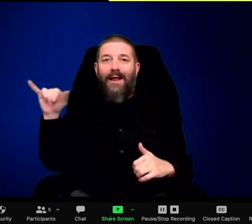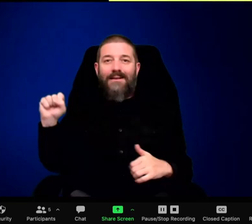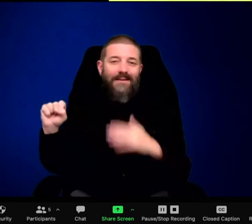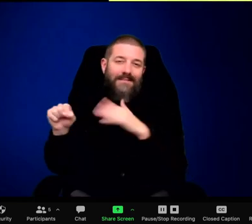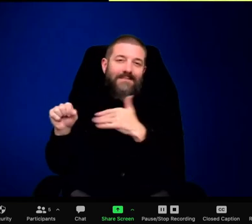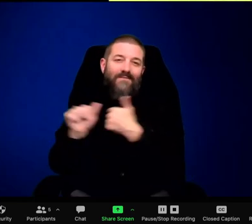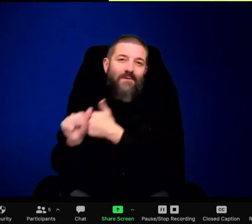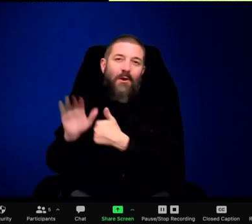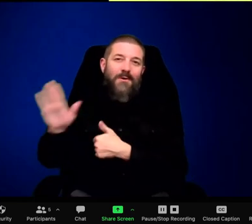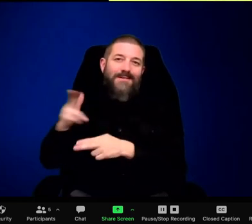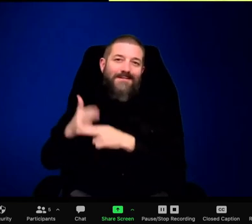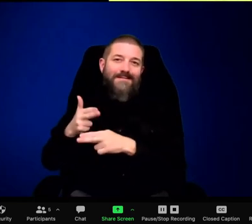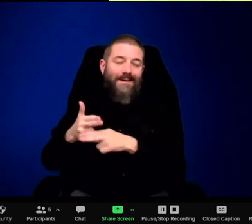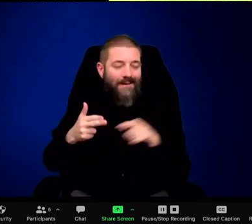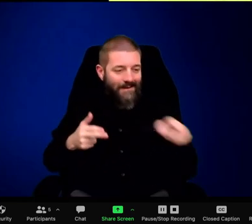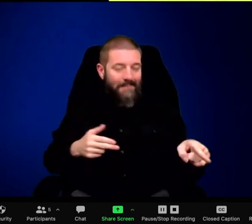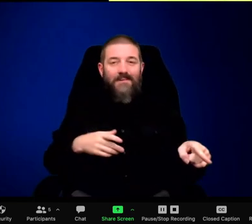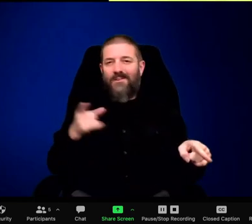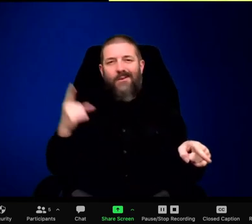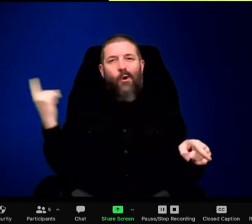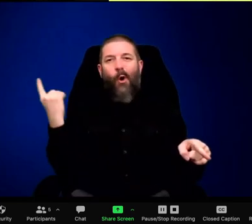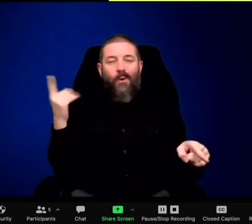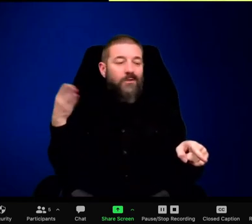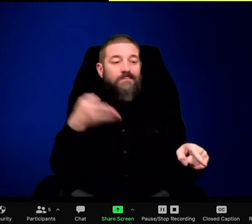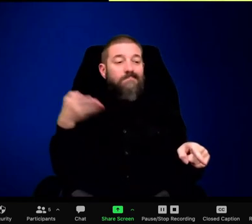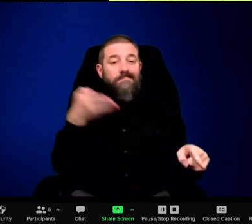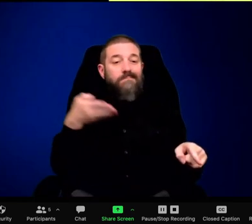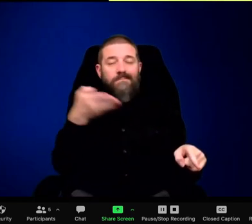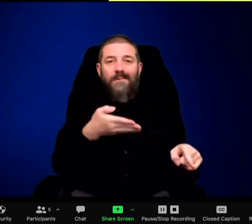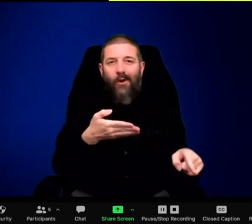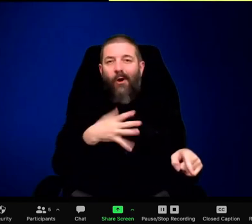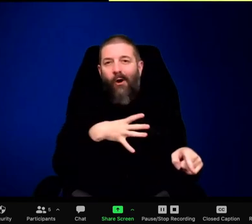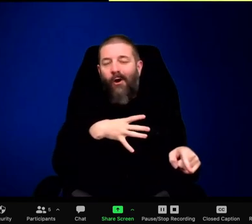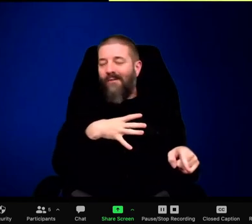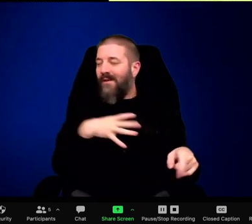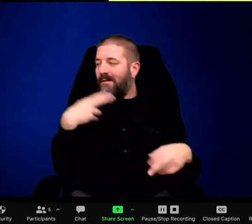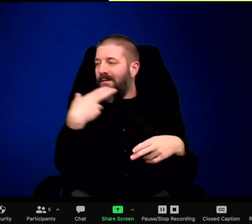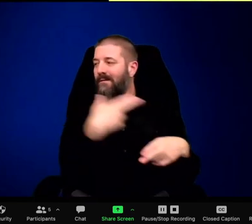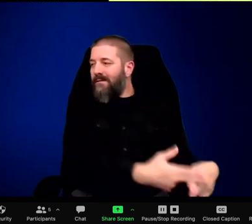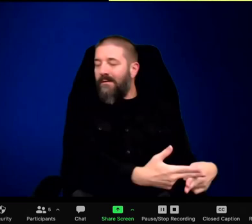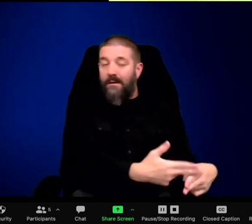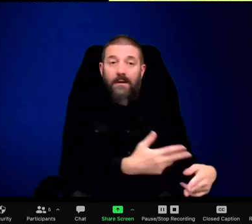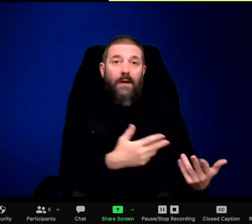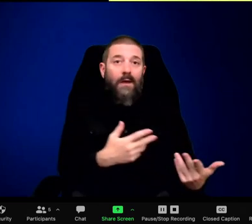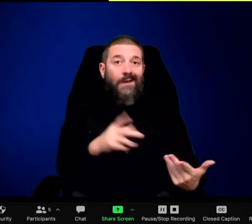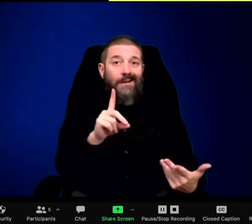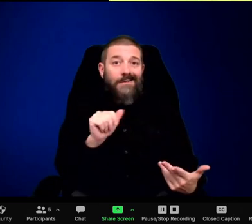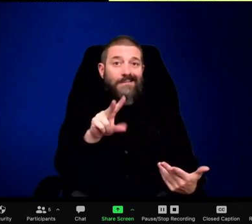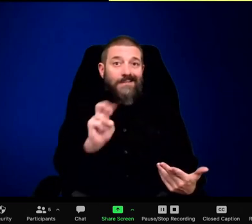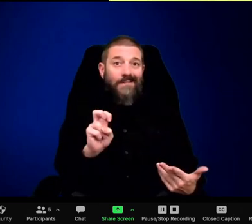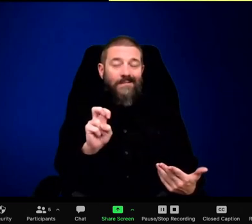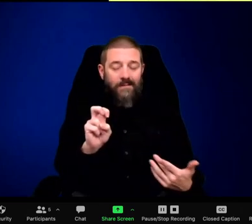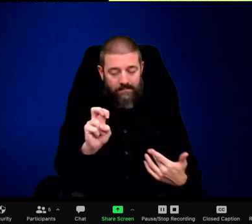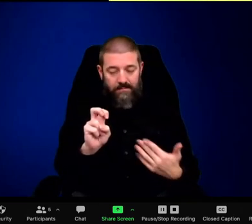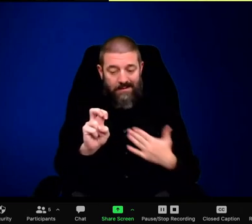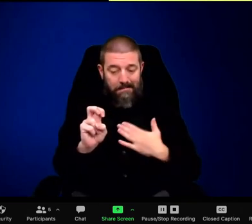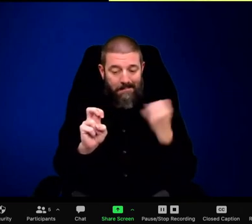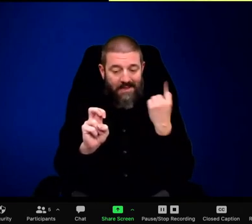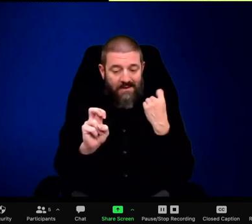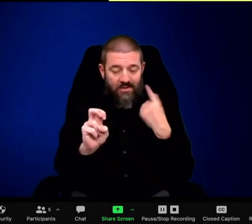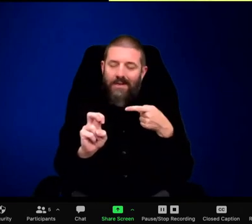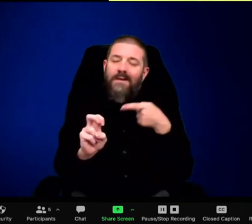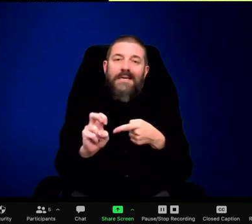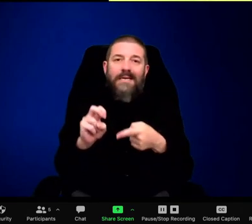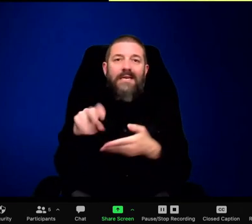Dave's Hill. Dave's Hill. Is Dave's Hill called Dave's Hill? Yeah. Okay. Sure. Yeah, that's a good